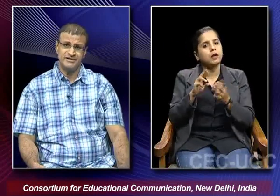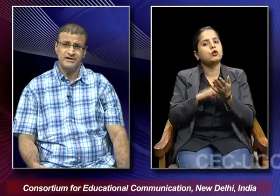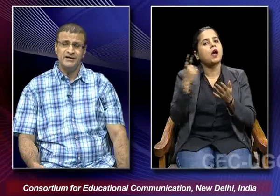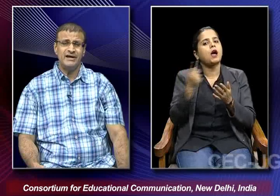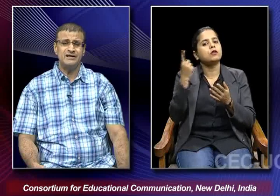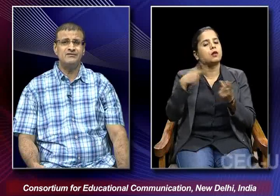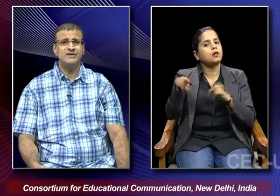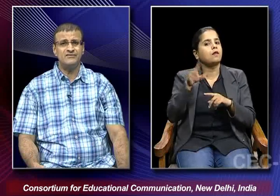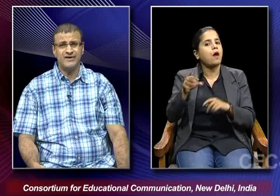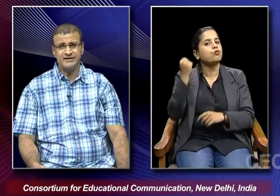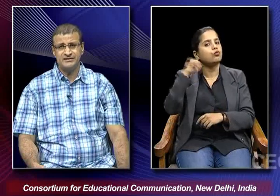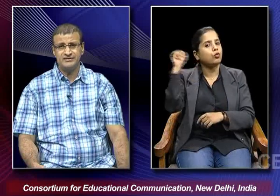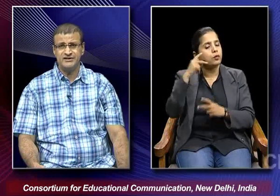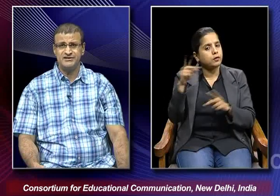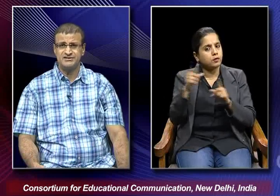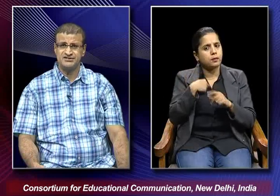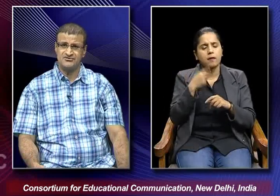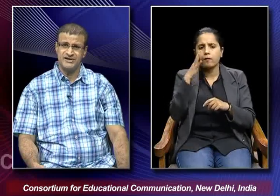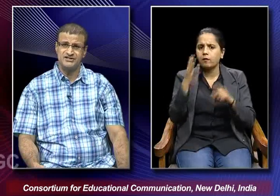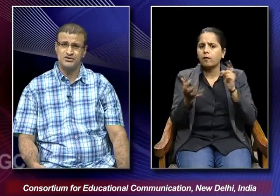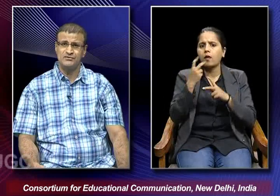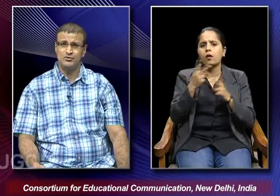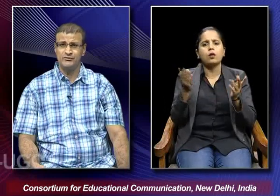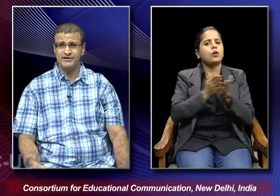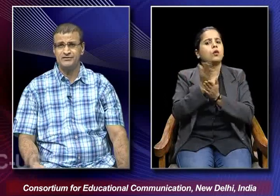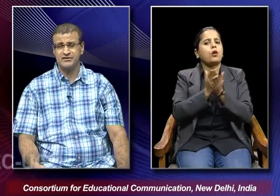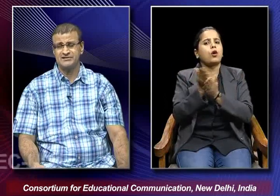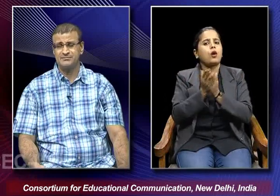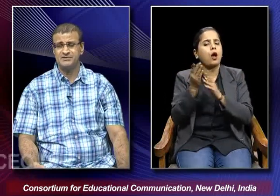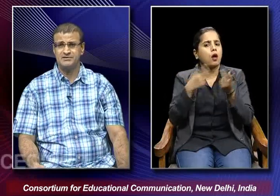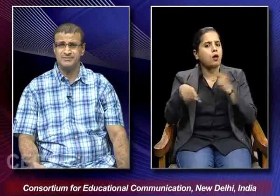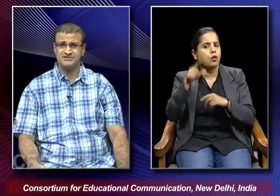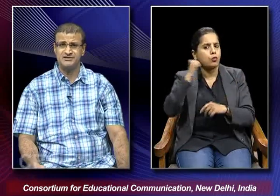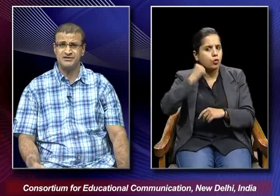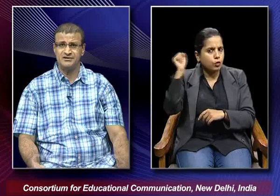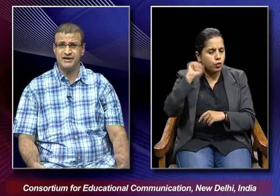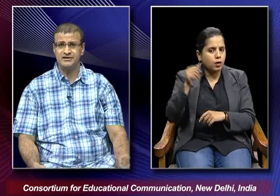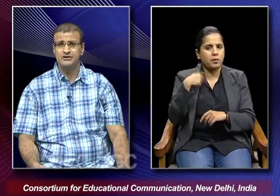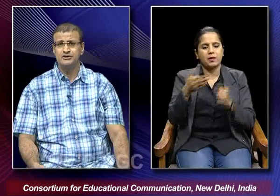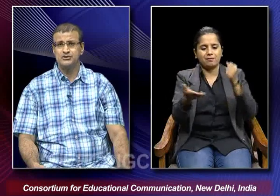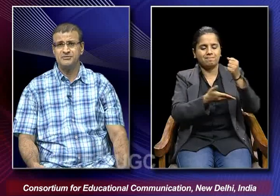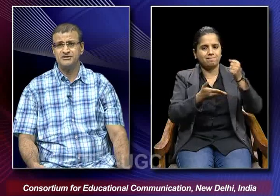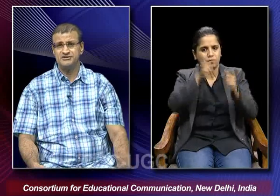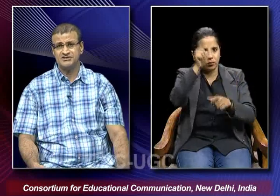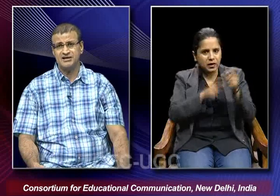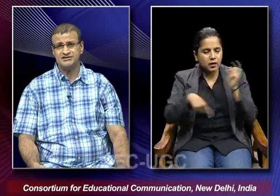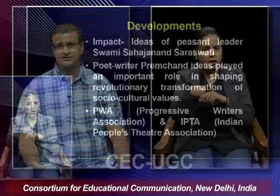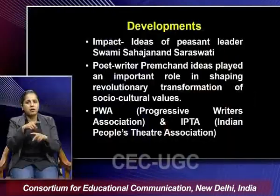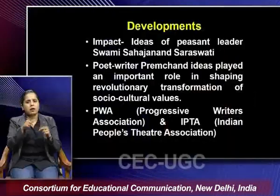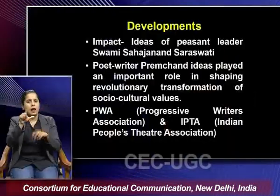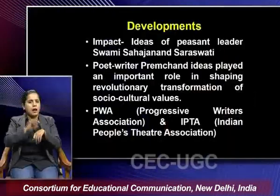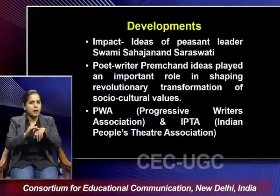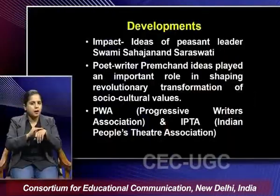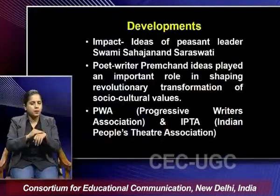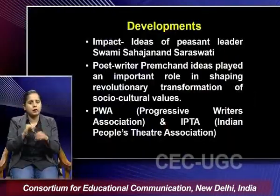movement. And we find that the various strands of the movement for example the peasant leader like Swami Shahjanand